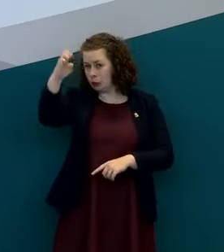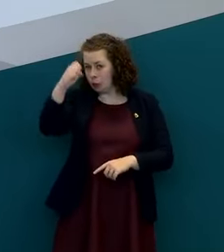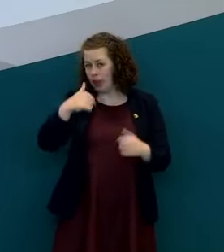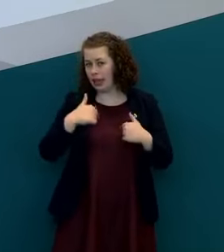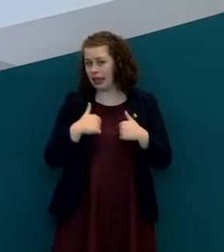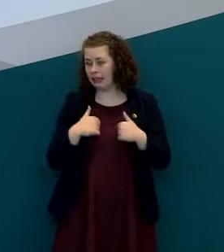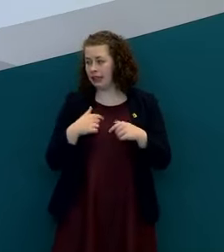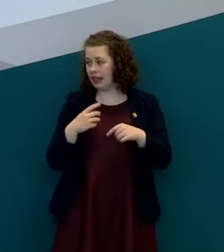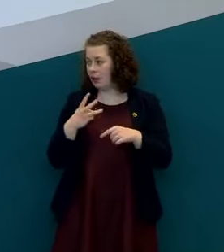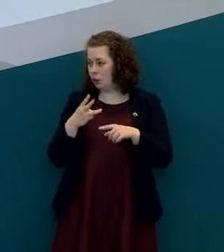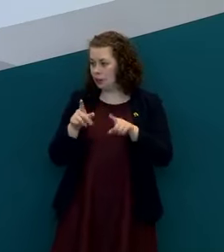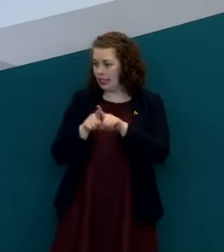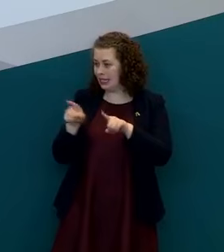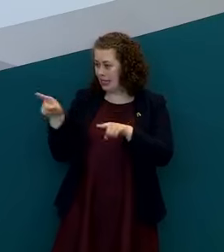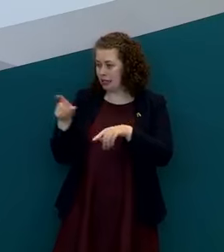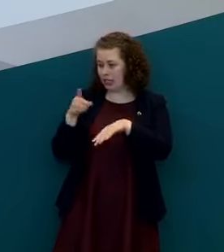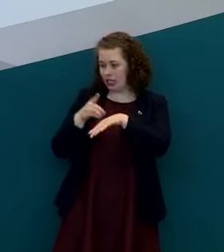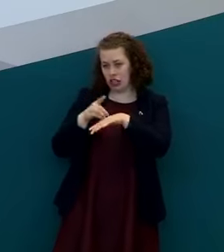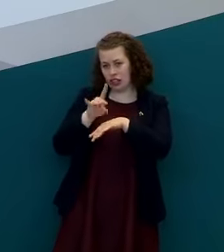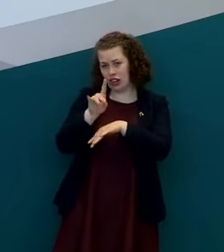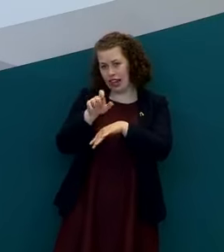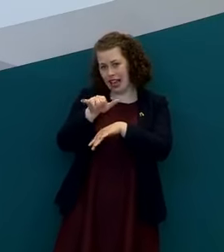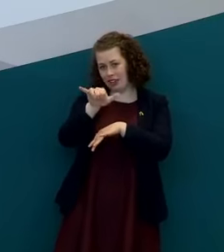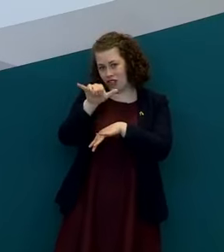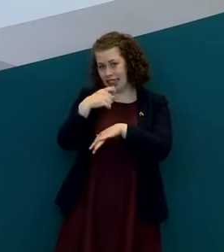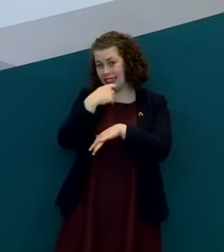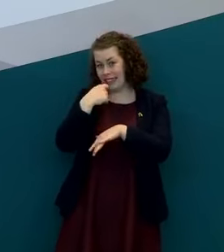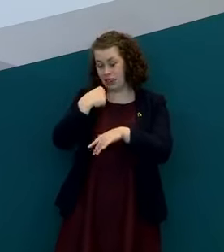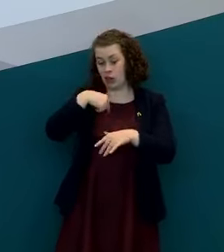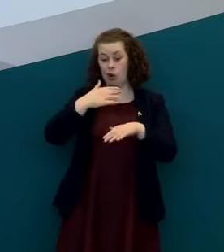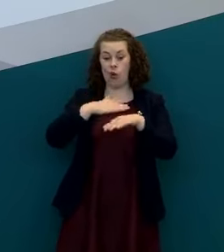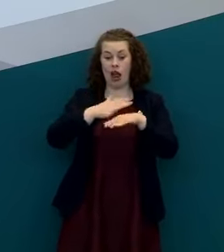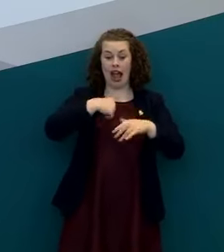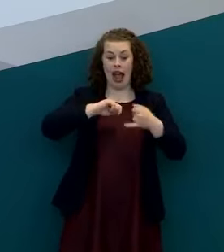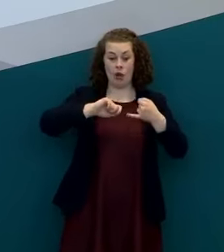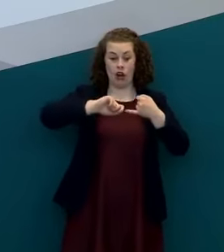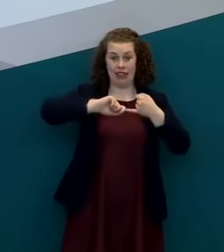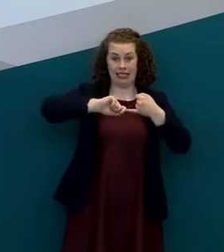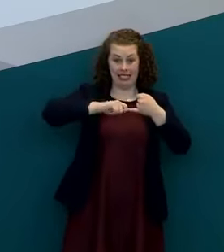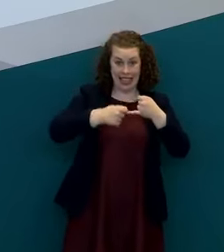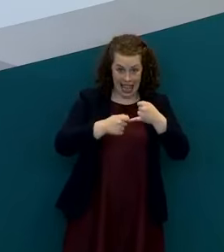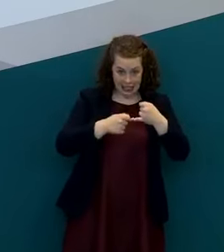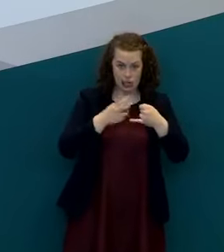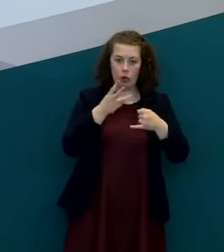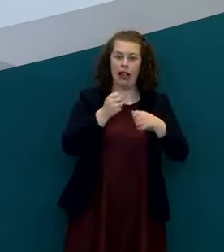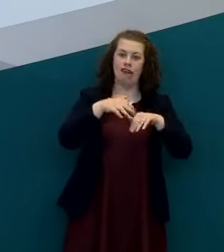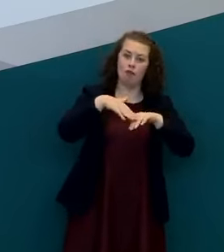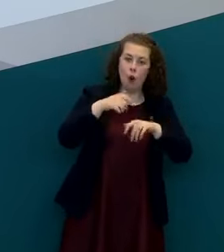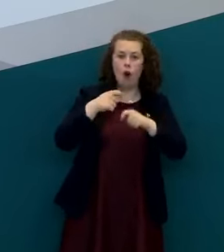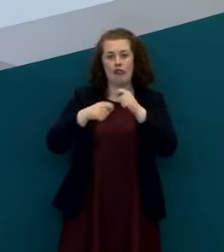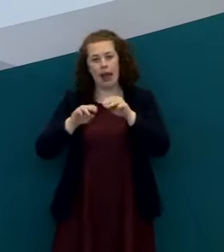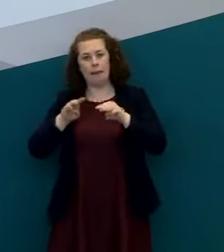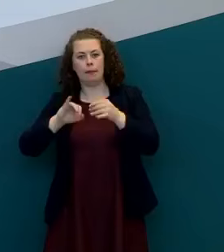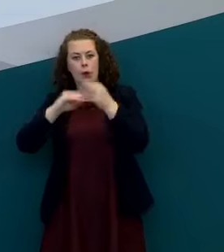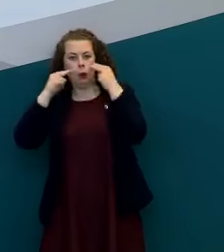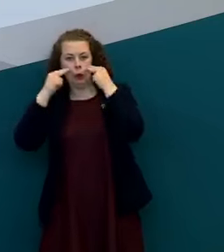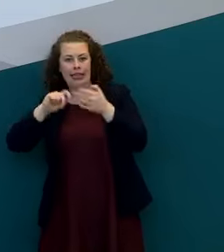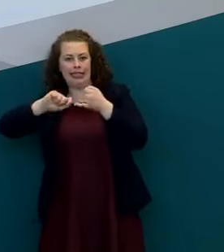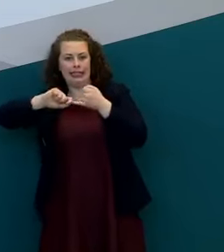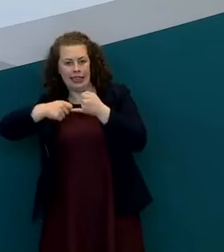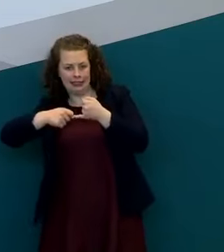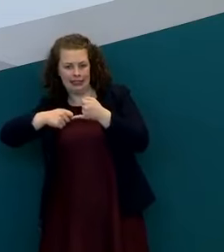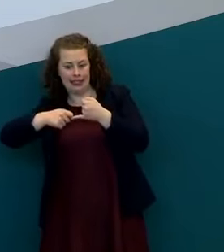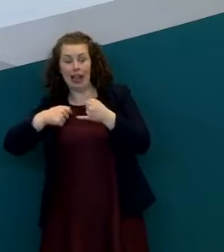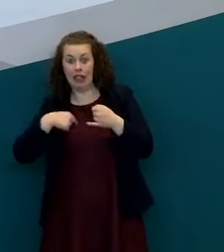situation that dr henry described whereby our supply of testing is in excess of the demand that we have and that's where we want to go and we want to grow